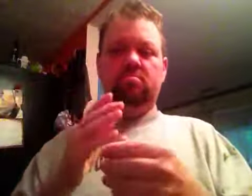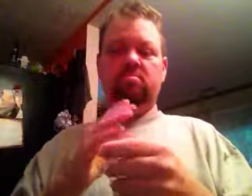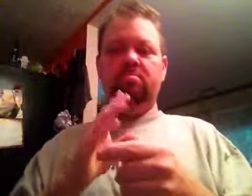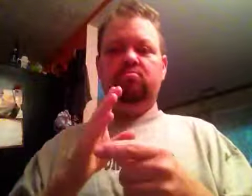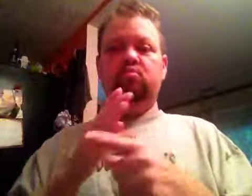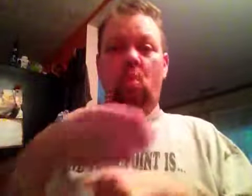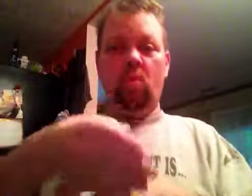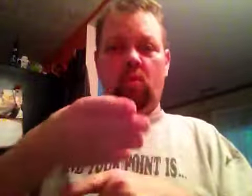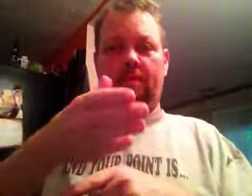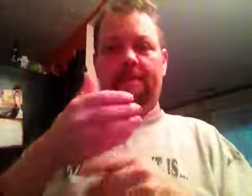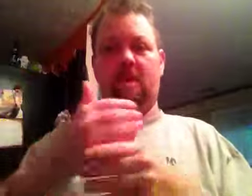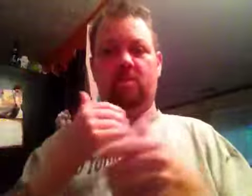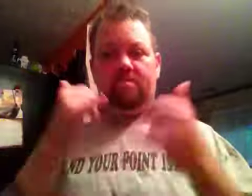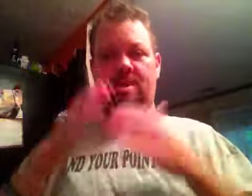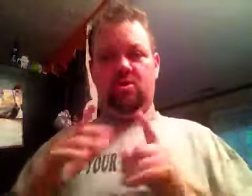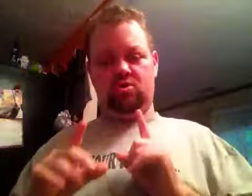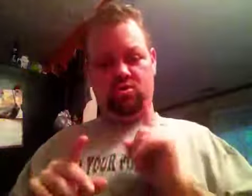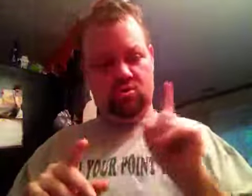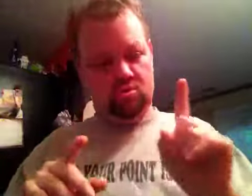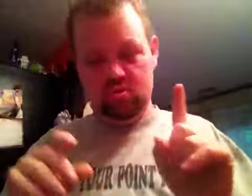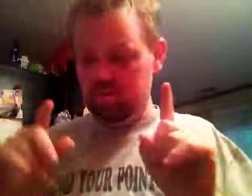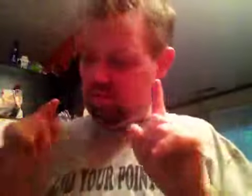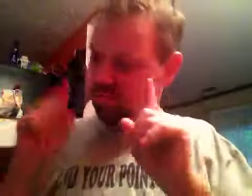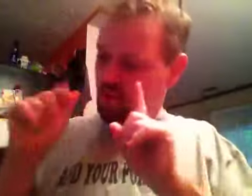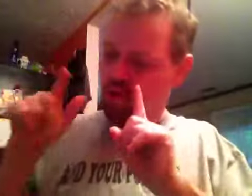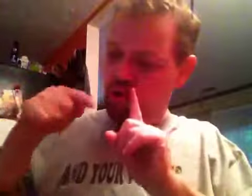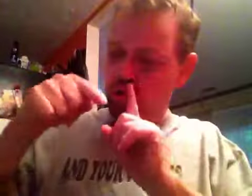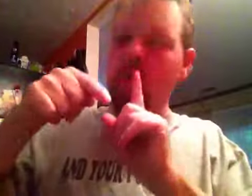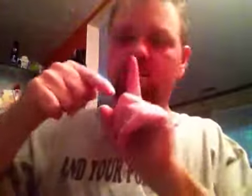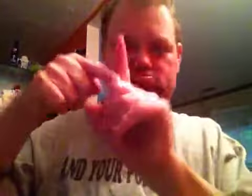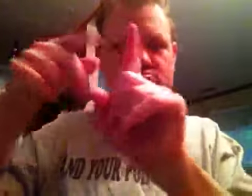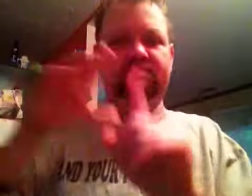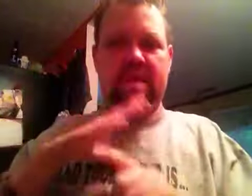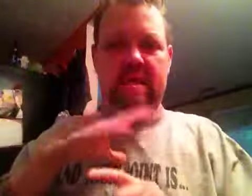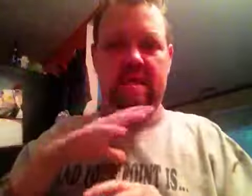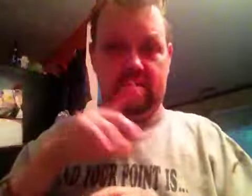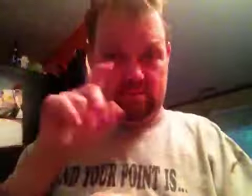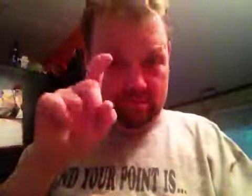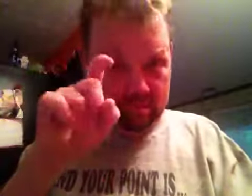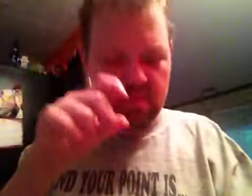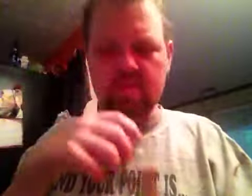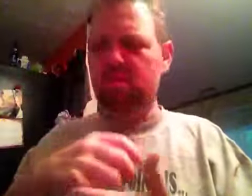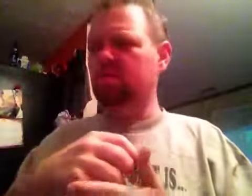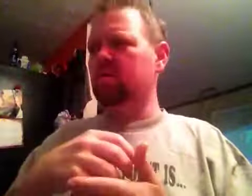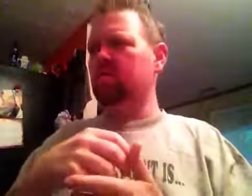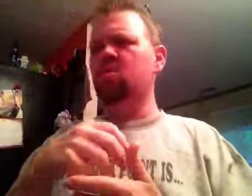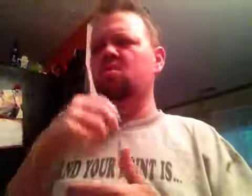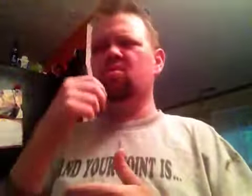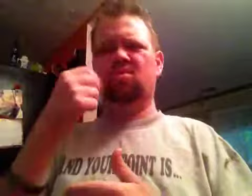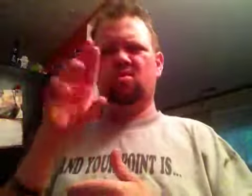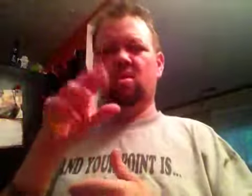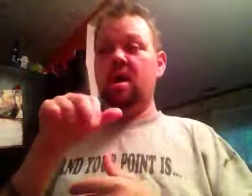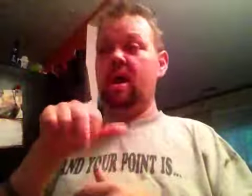by 3-0 to 1, and the 17-year-old Iron Robin, Kassian from 2-up, right on the left side. That day.